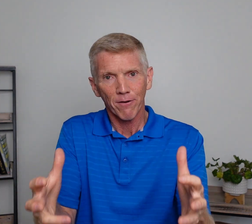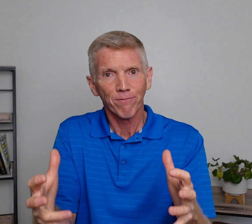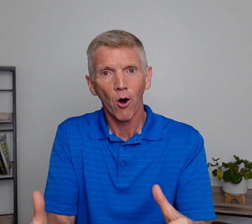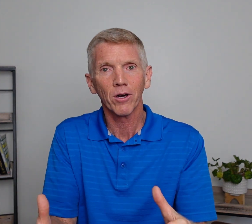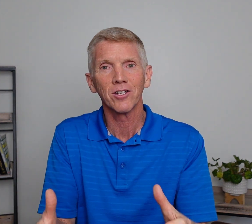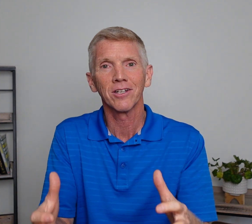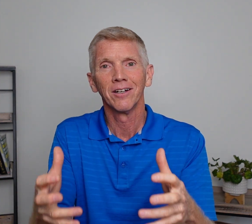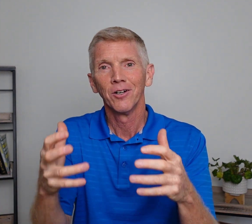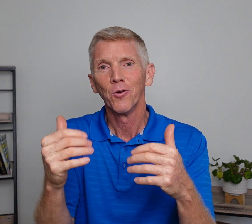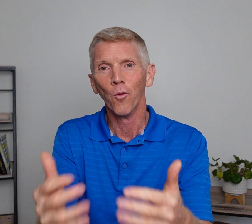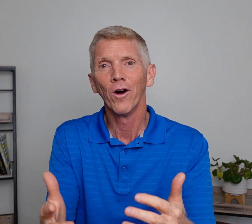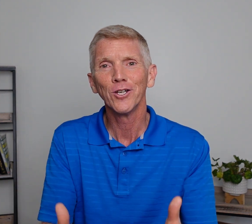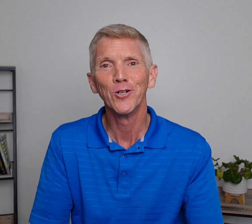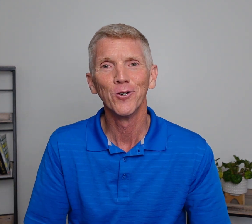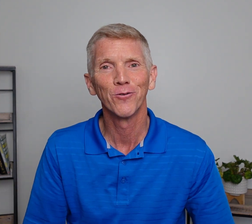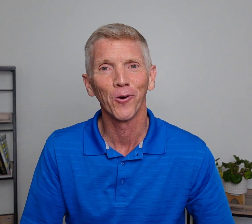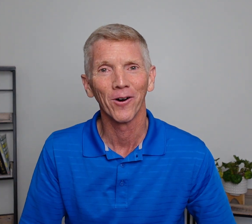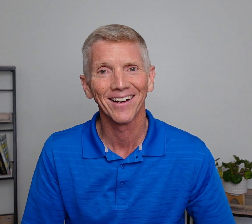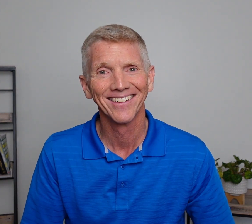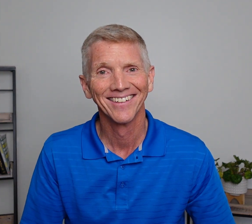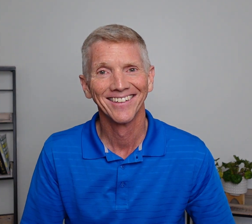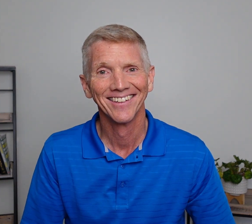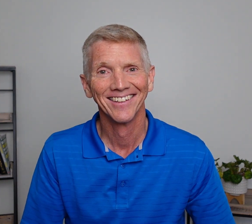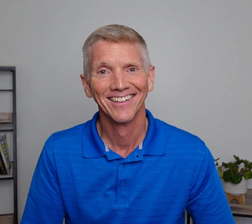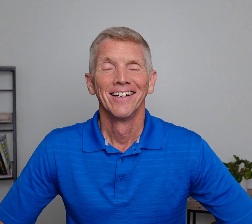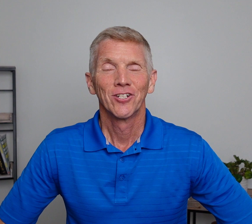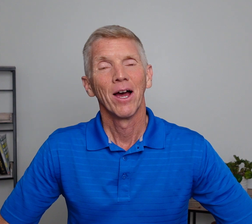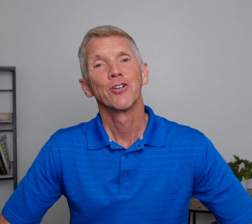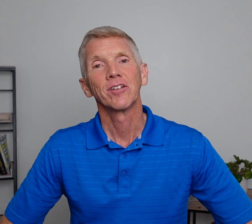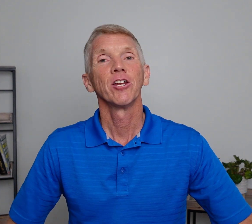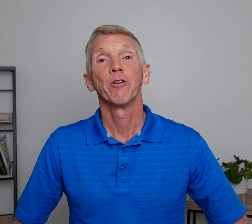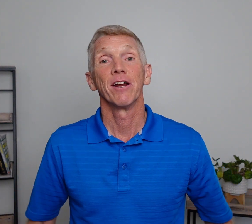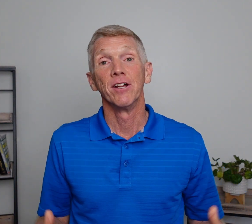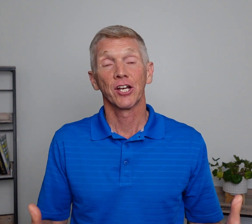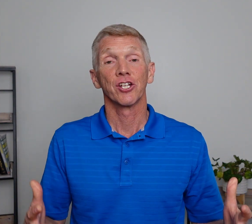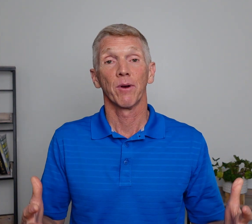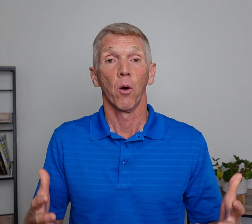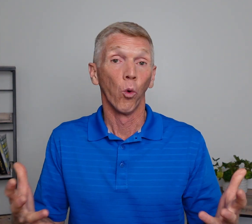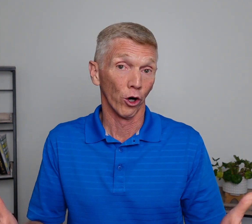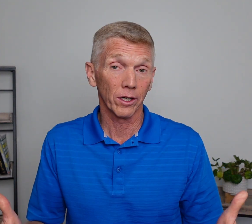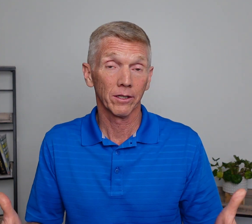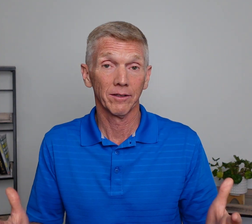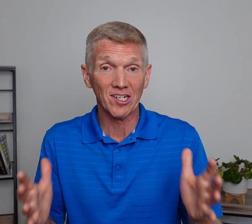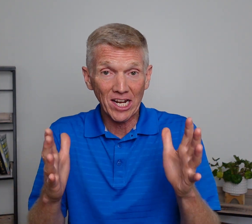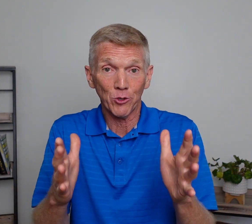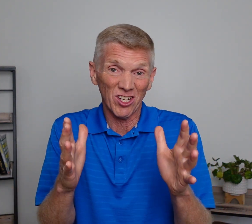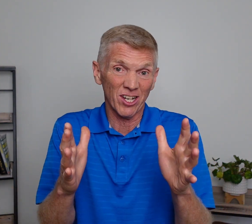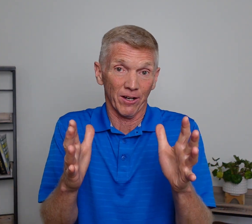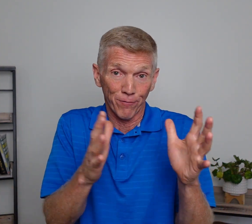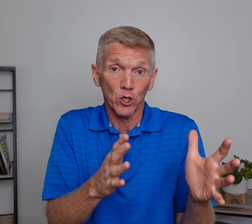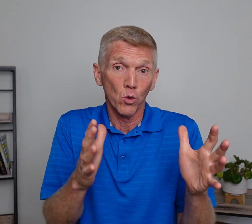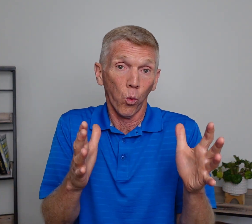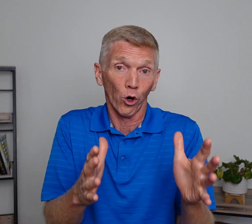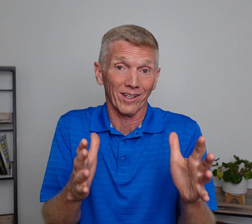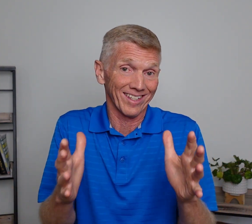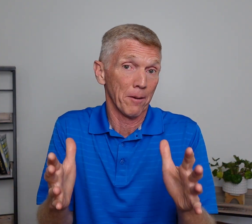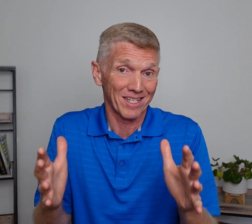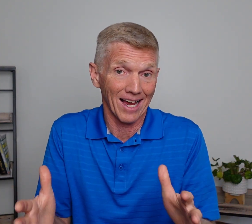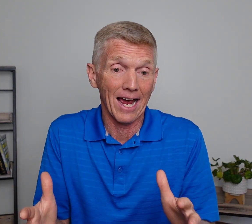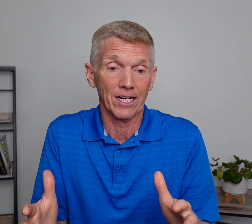focused? What do you do for work? So as you continue your introductions around work, let's teach you just a few work type signs.